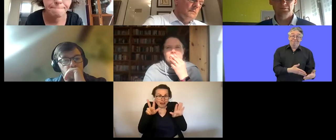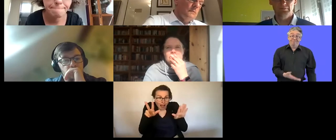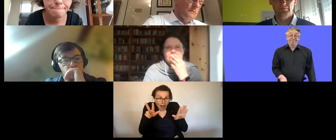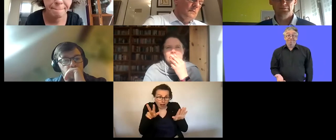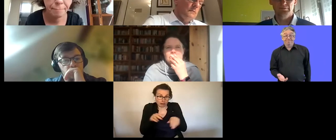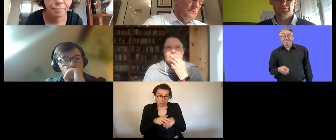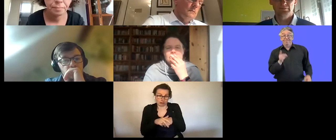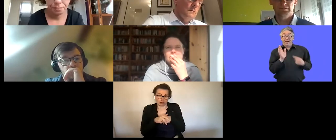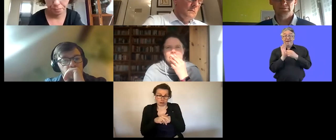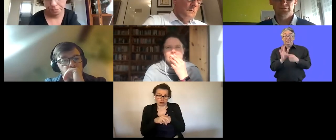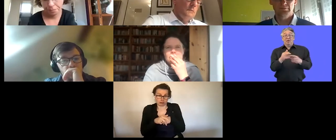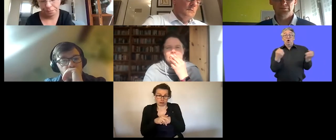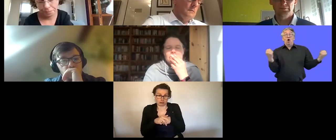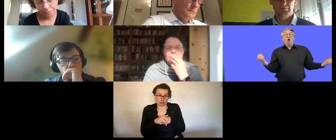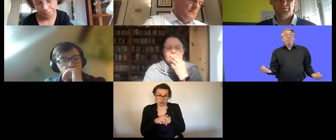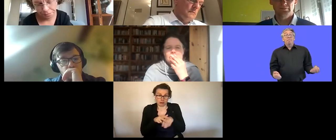are